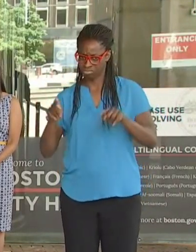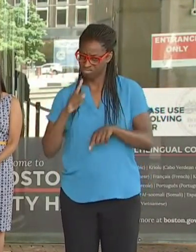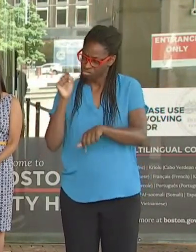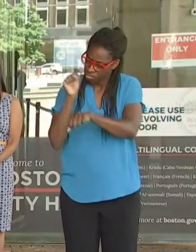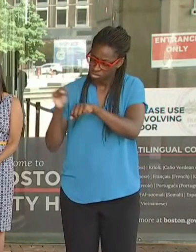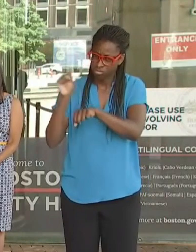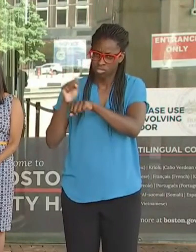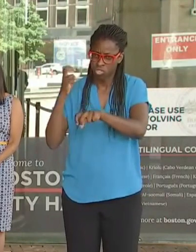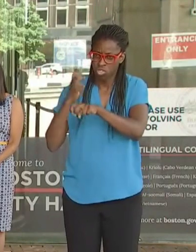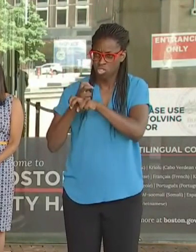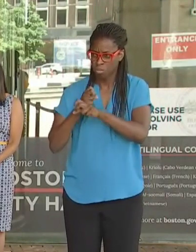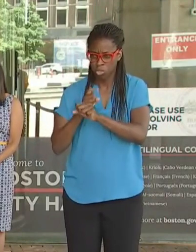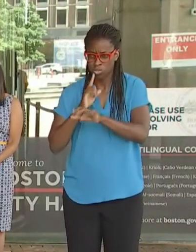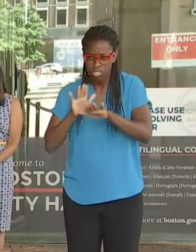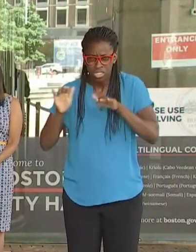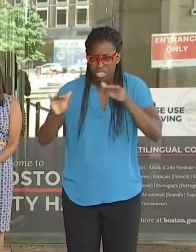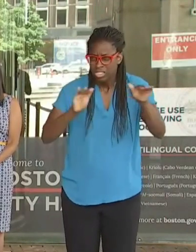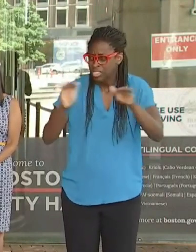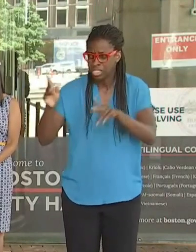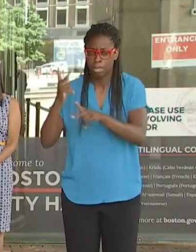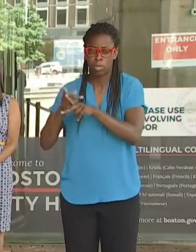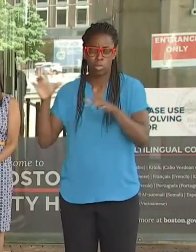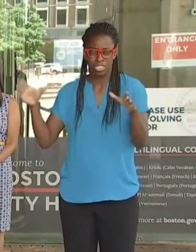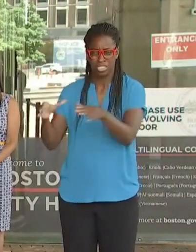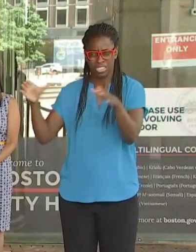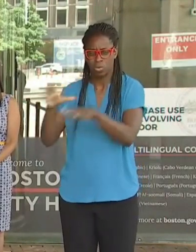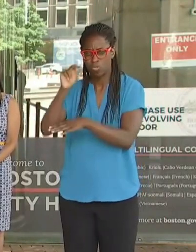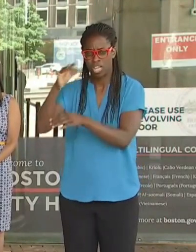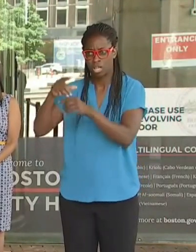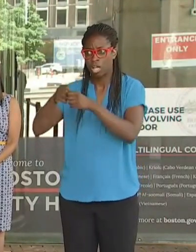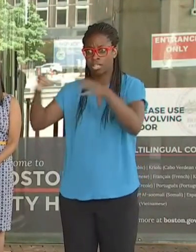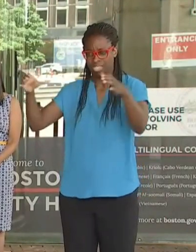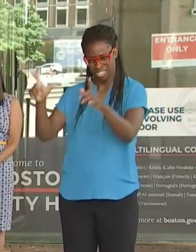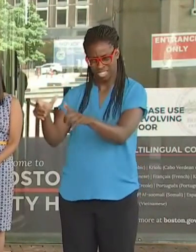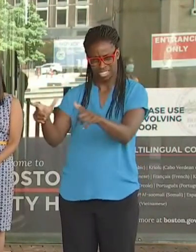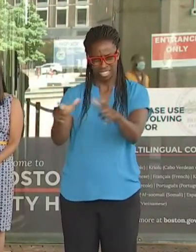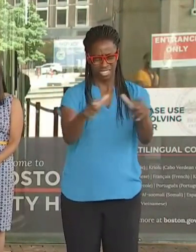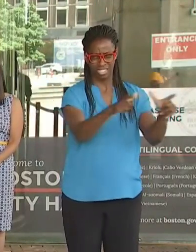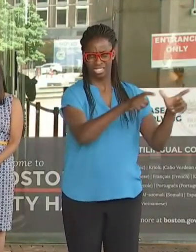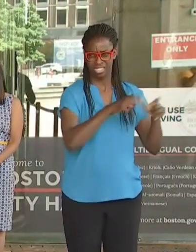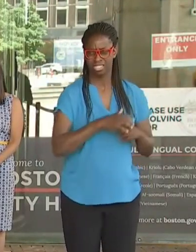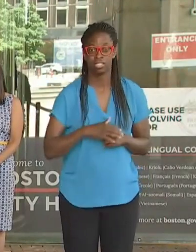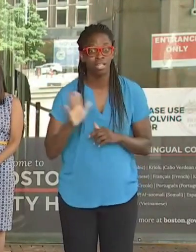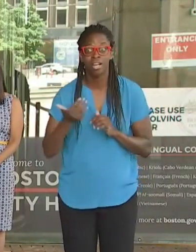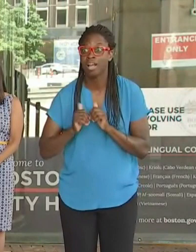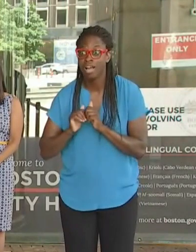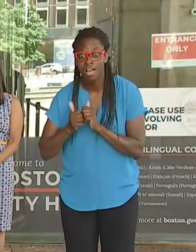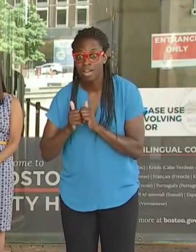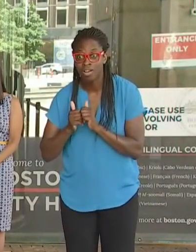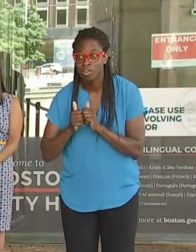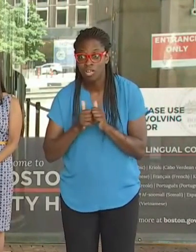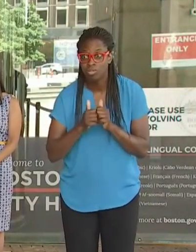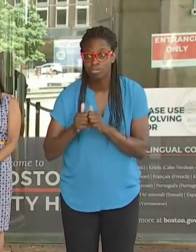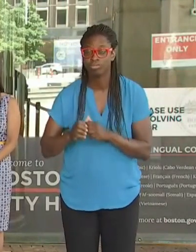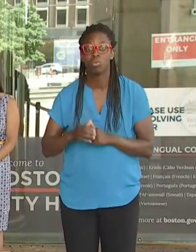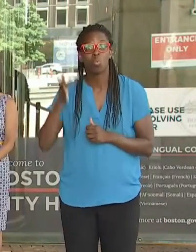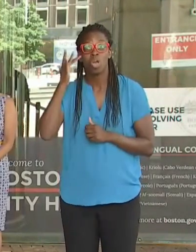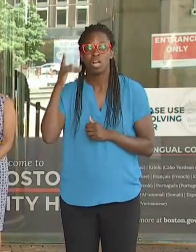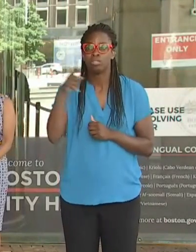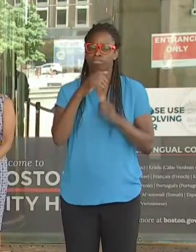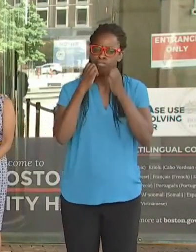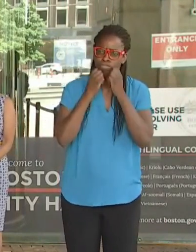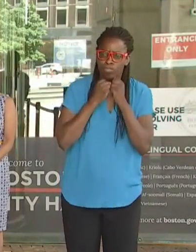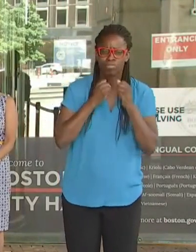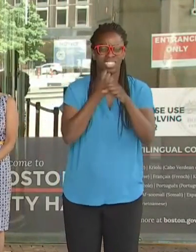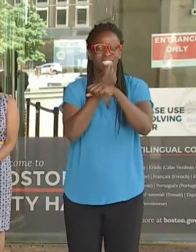WE GOT TO WHERE WE ARE TODAY THROUGH HARD WORK, SACRIFICE, COORDINATION, AND LOVE FOR OUR CITY AND EACH OTHER. AND I WANT TO THANK EVERYONE